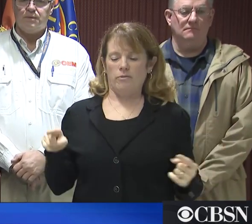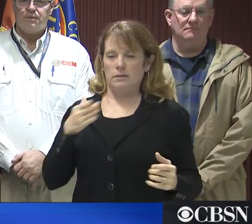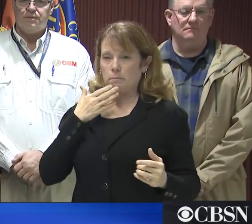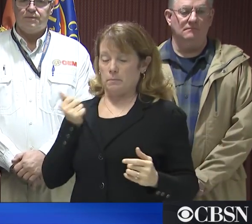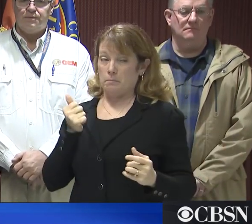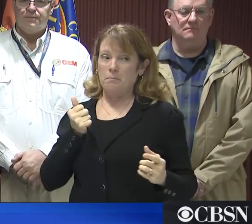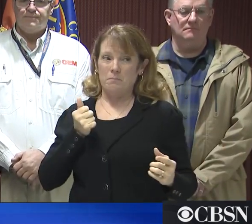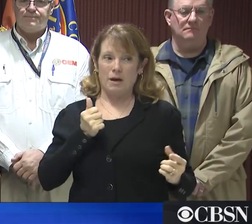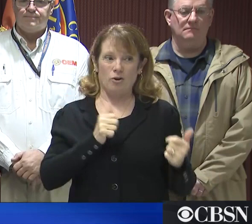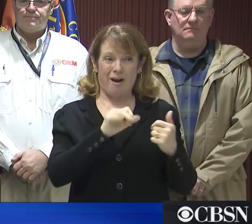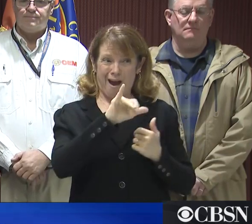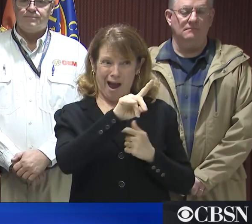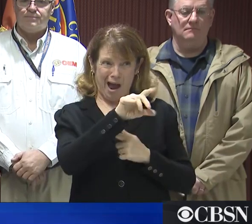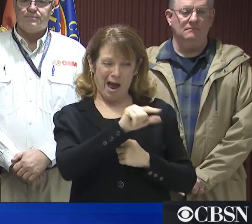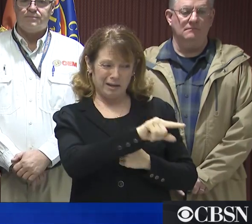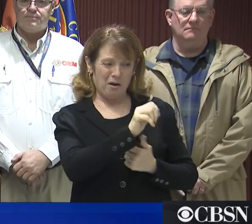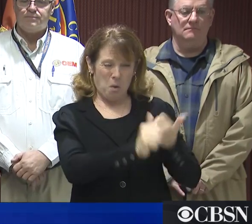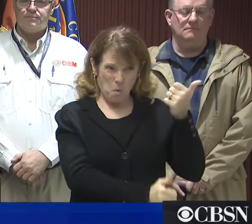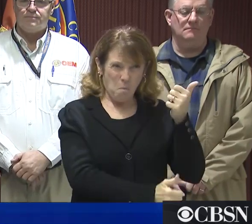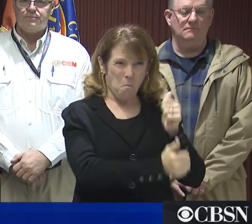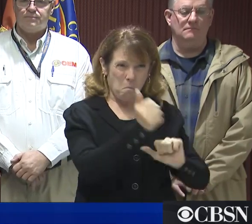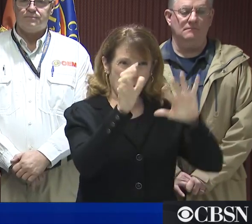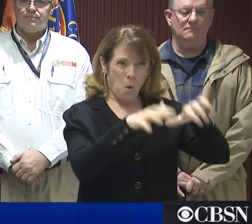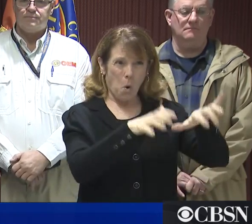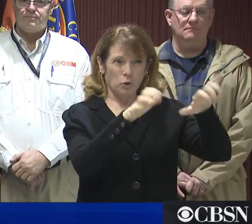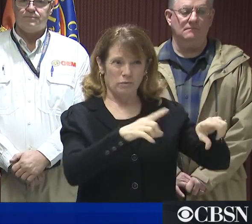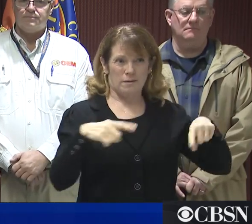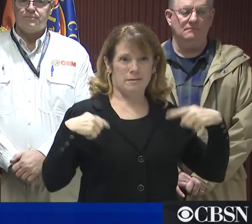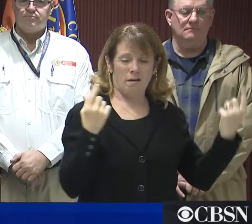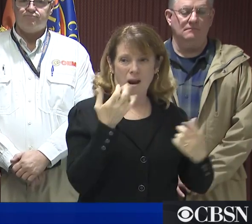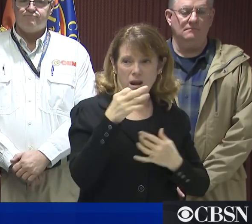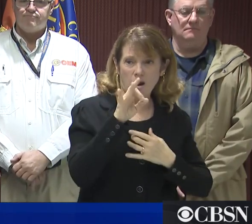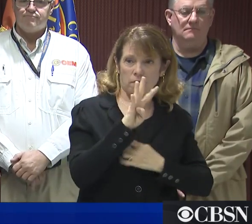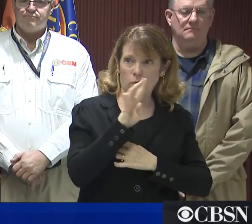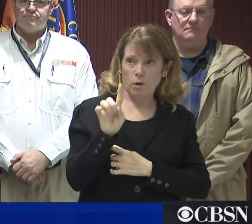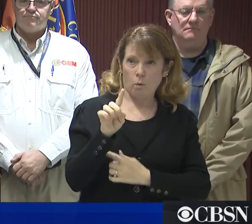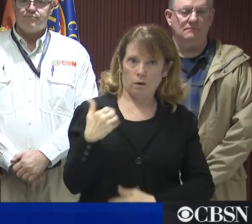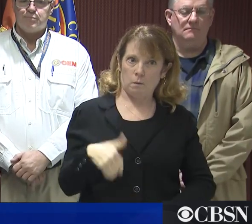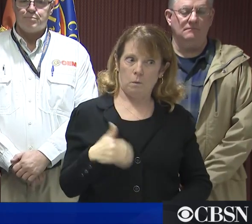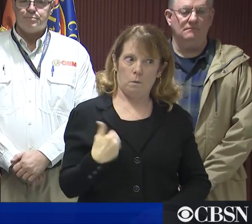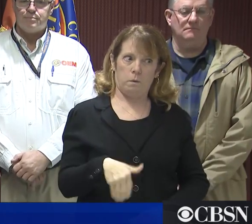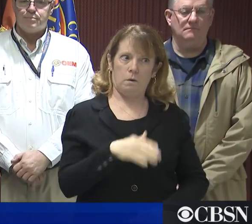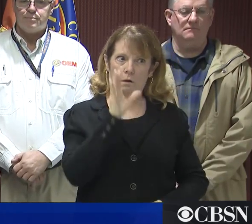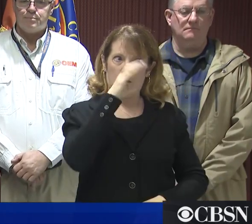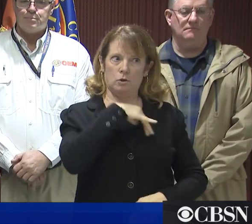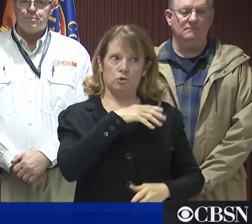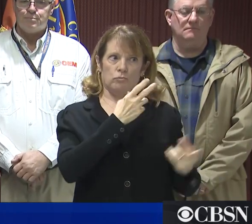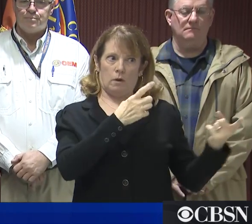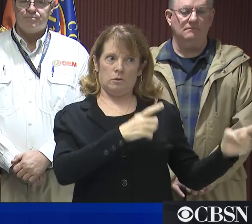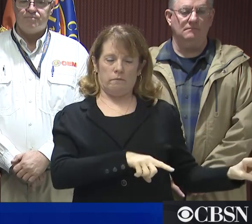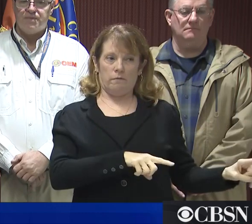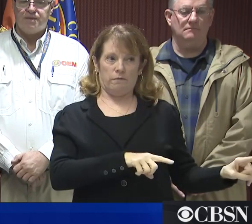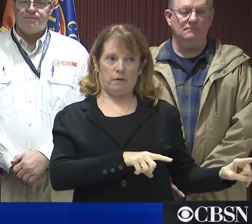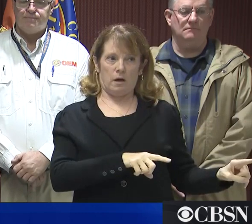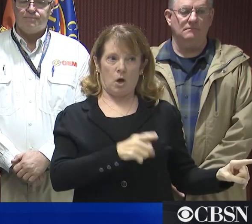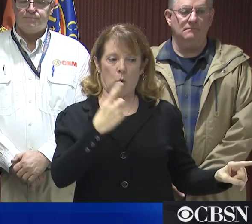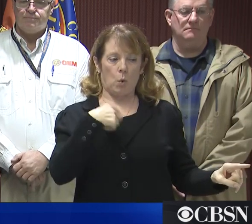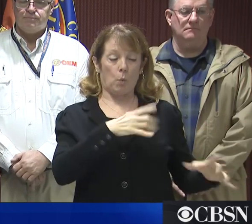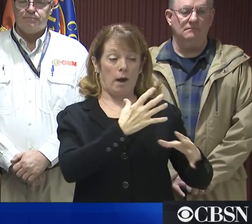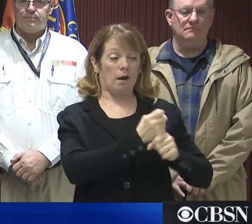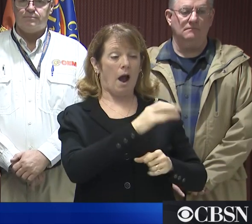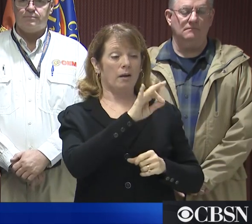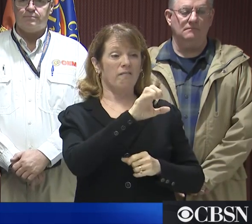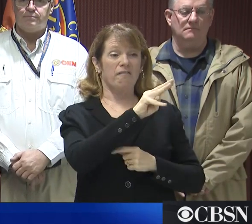1941, in 80 years. That was a very unusual event. We, you know, we were able to be eligible for FEMA